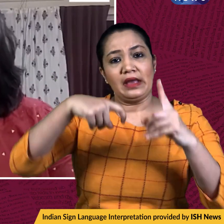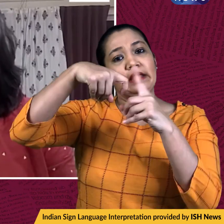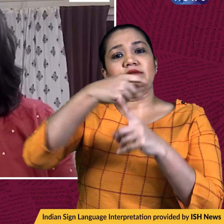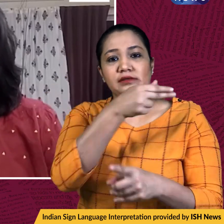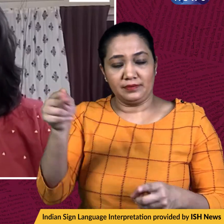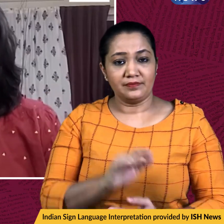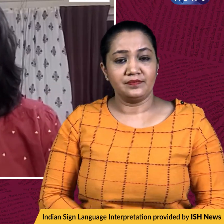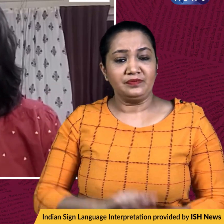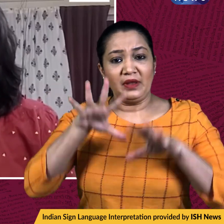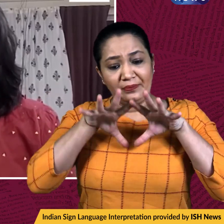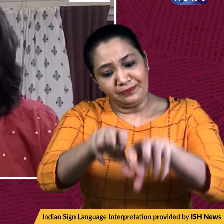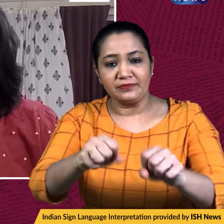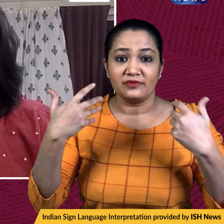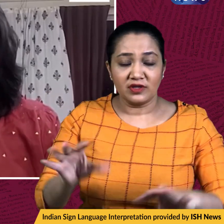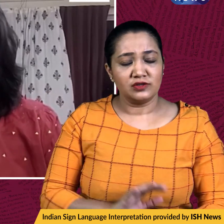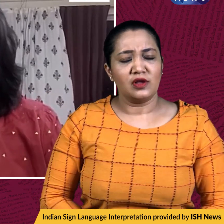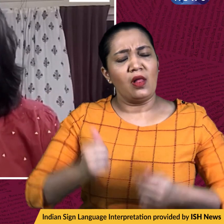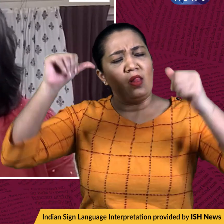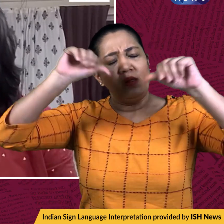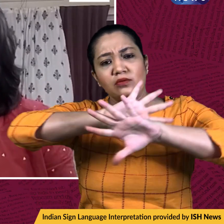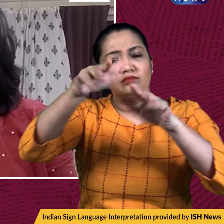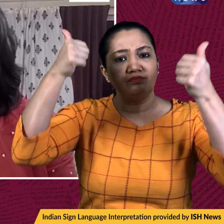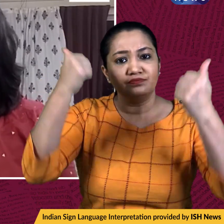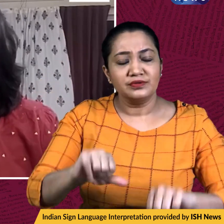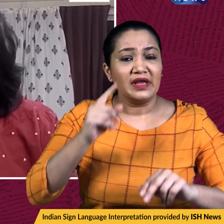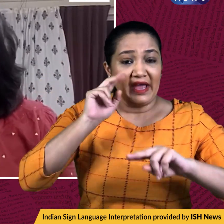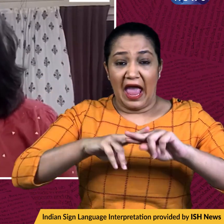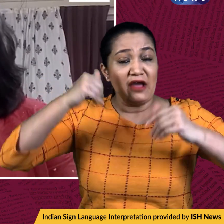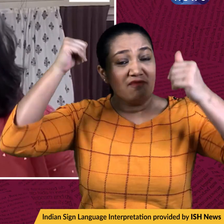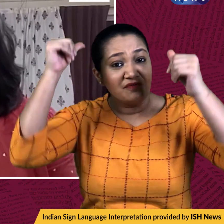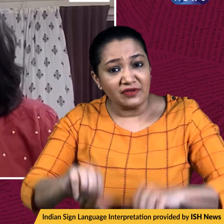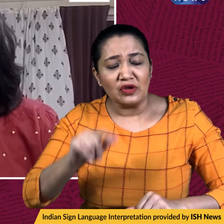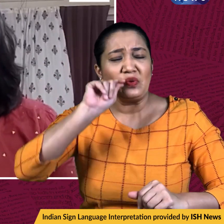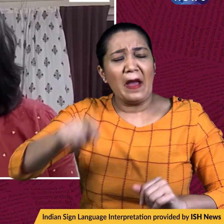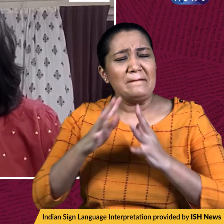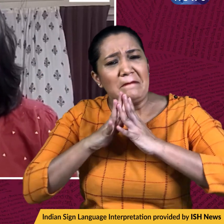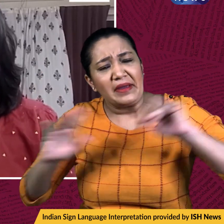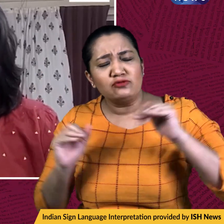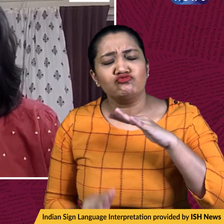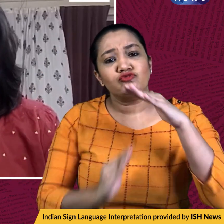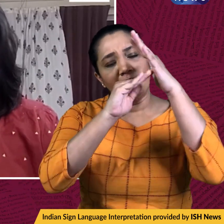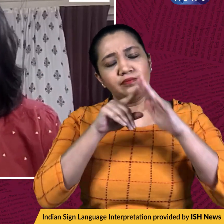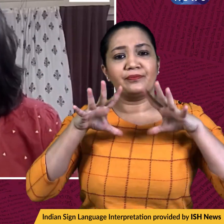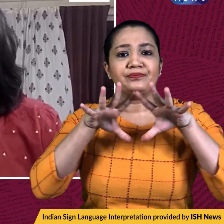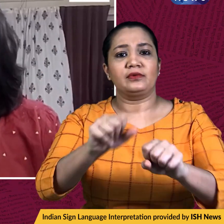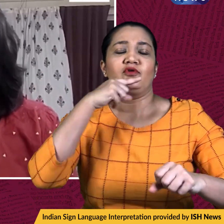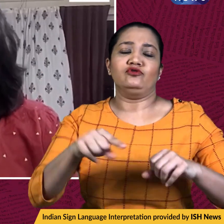If the city has fallen, it would make it the largest in Ukraine to be captured by Russian